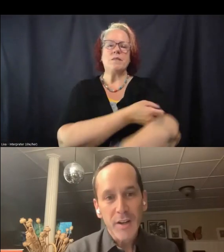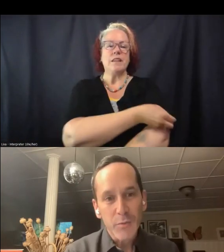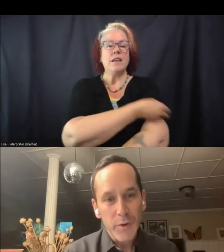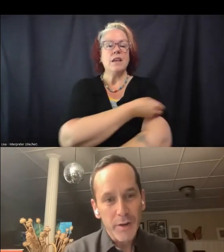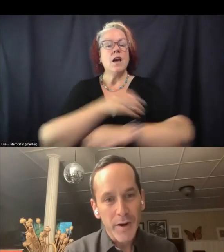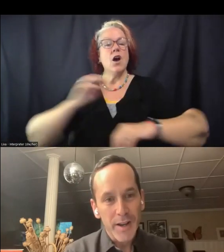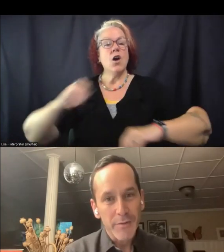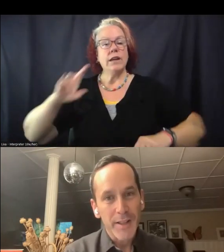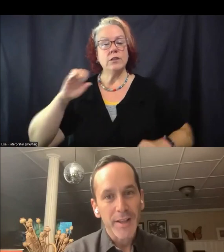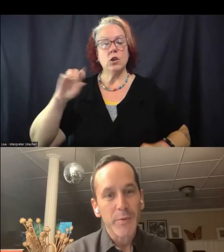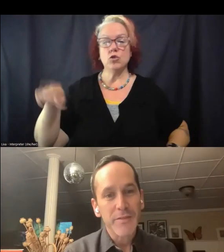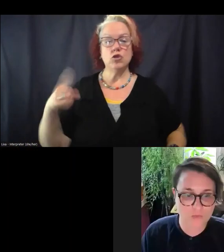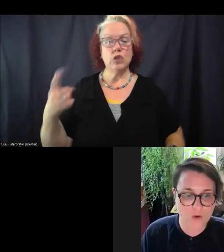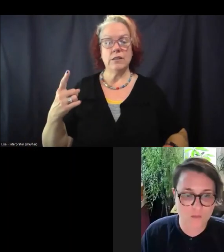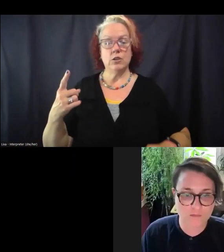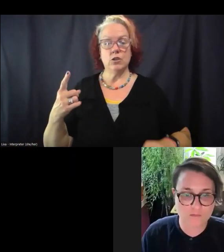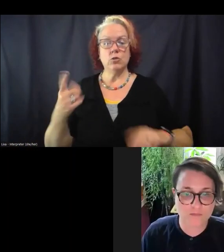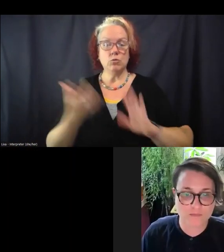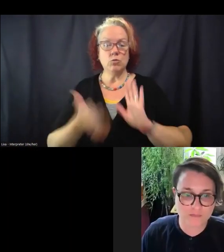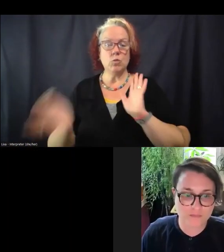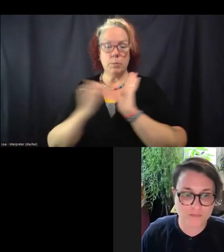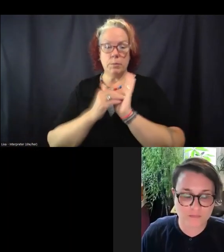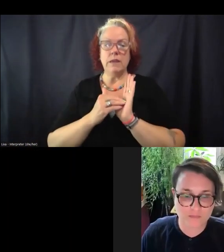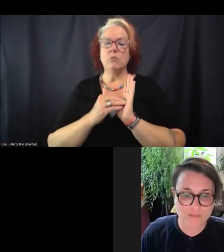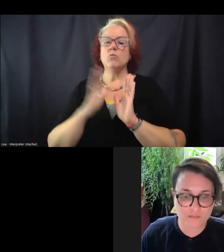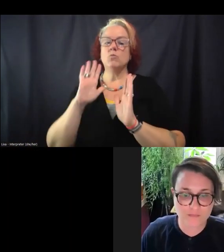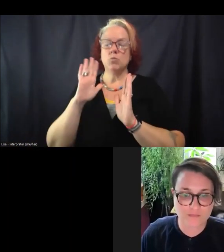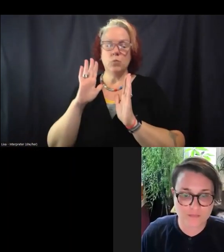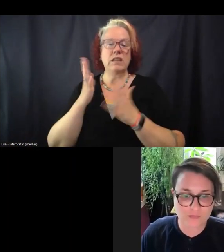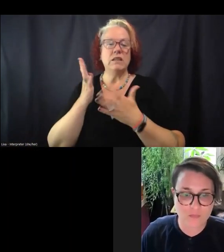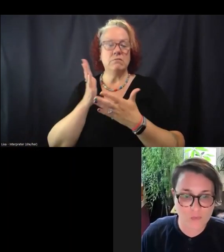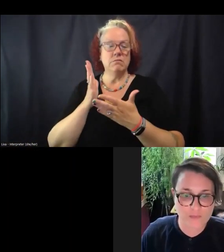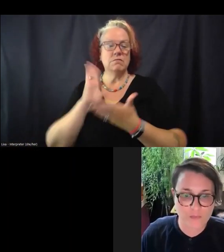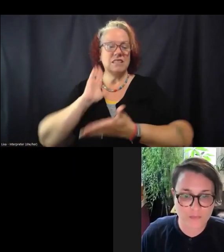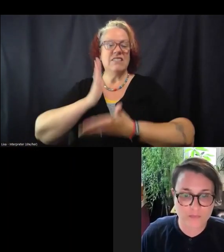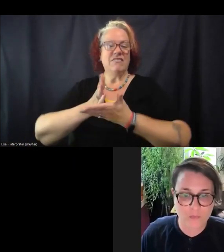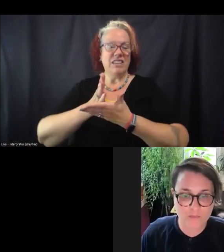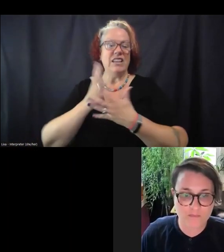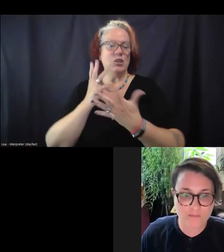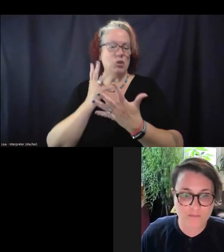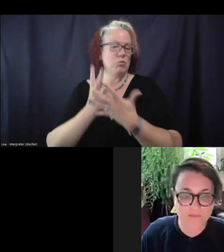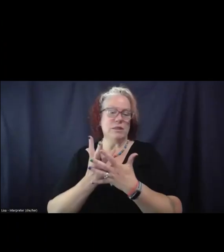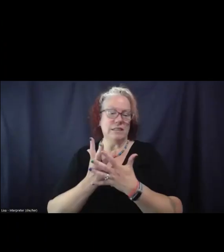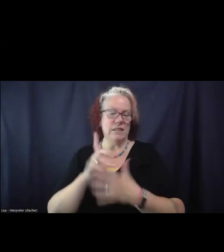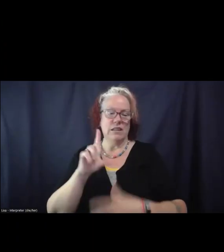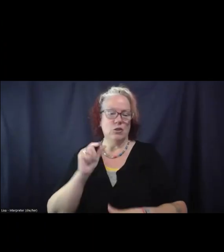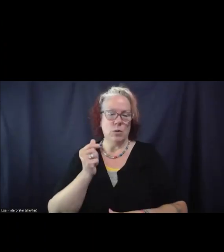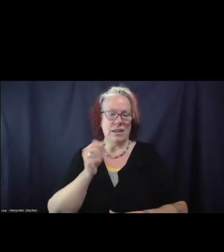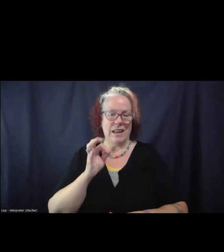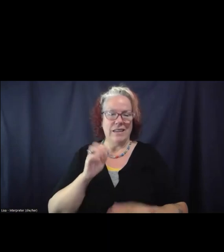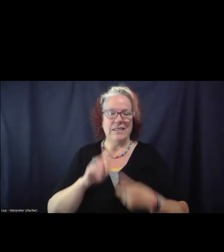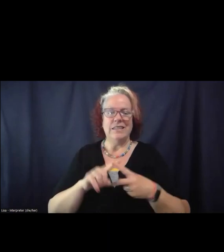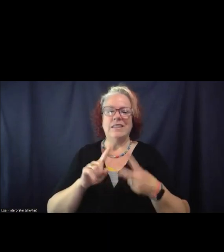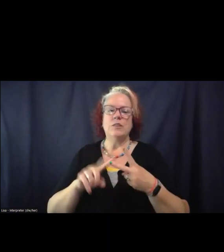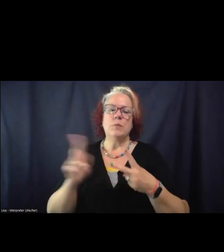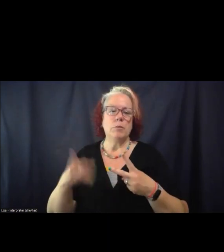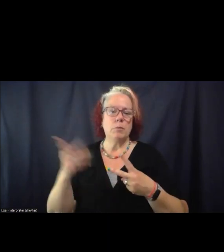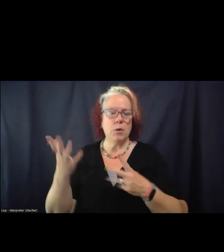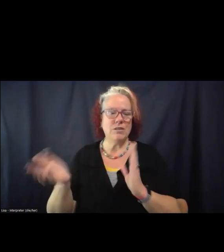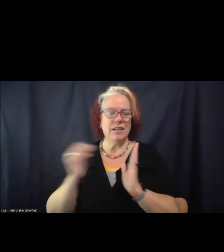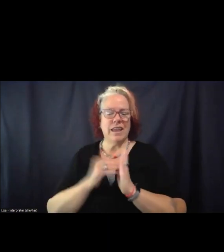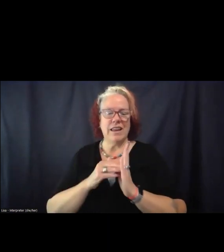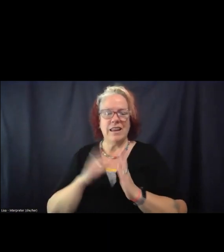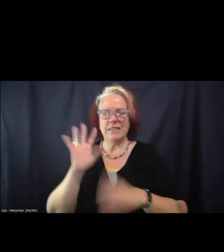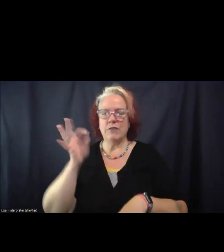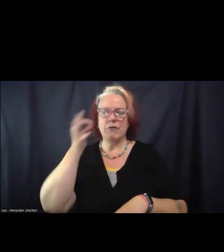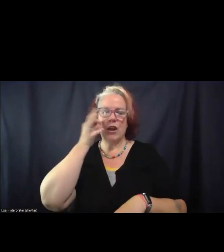so just to reiterate, right? Like we defeated the prison in 2019. It's been re-proposed as Federal Correctional Institute Letcher. And